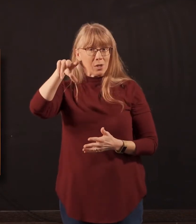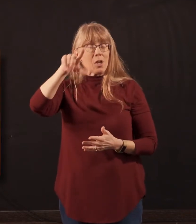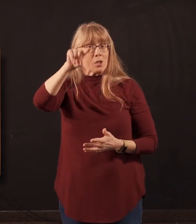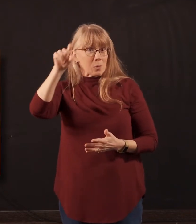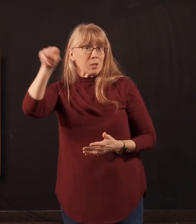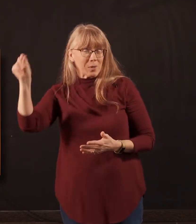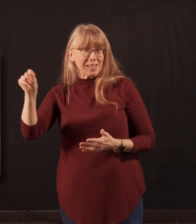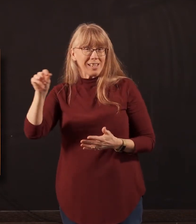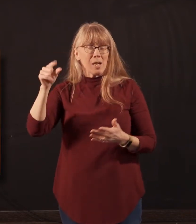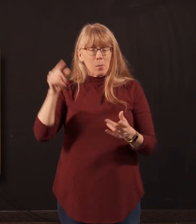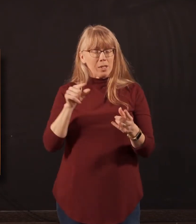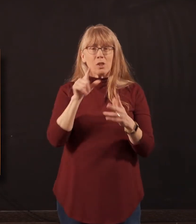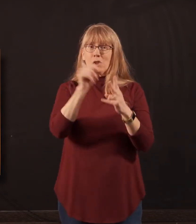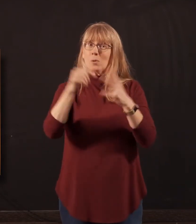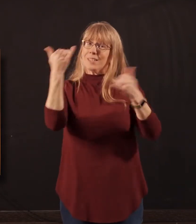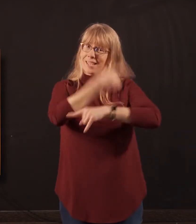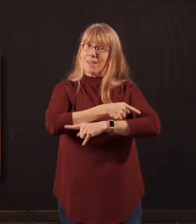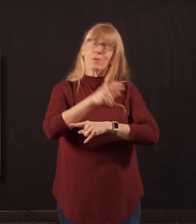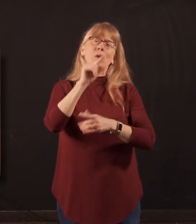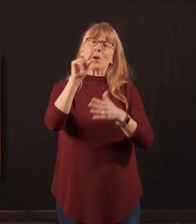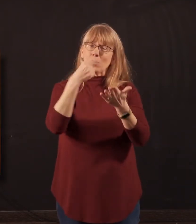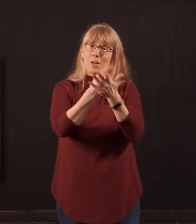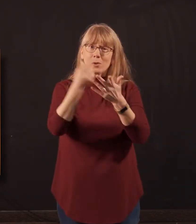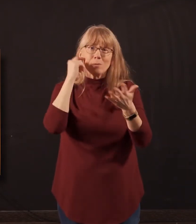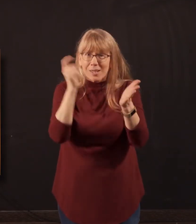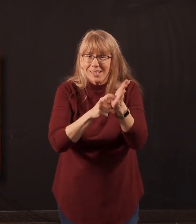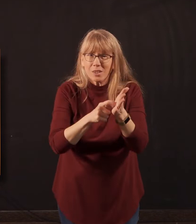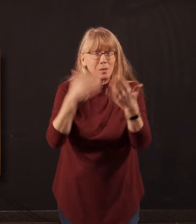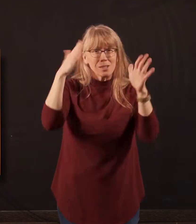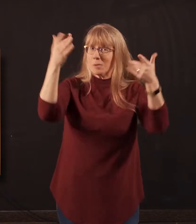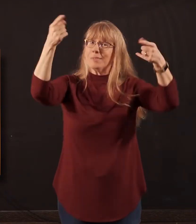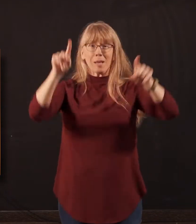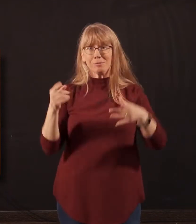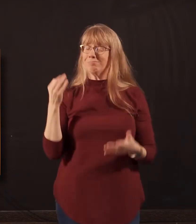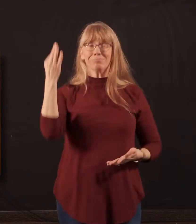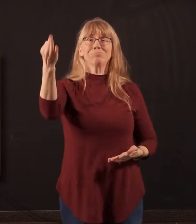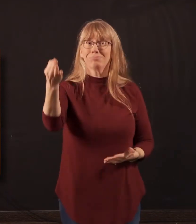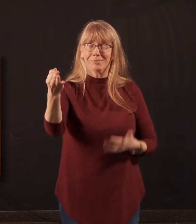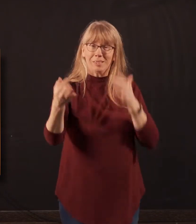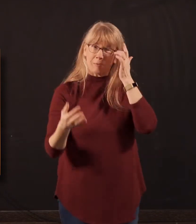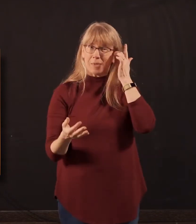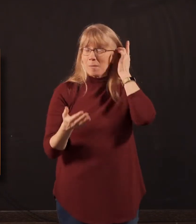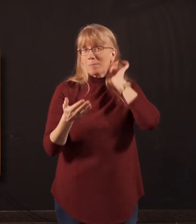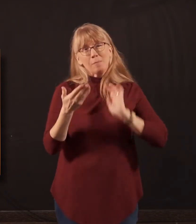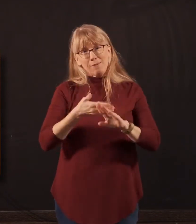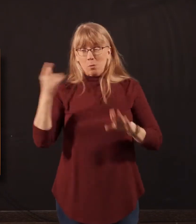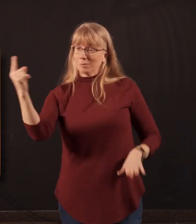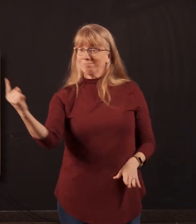for our graduate recognition, we had no idea everything that would happen before you guys walked across the stage, metaphorically that is. But